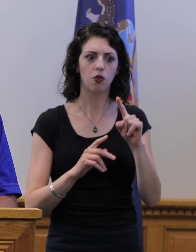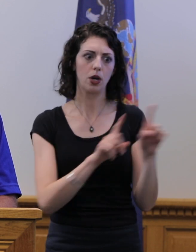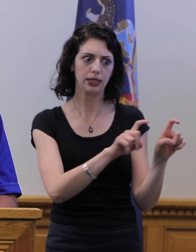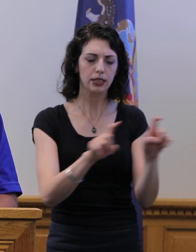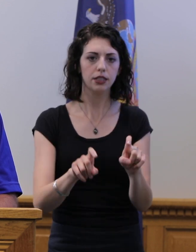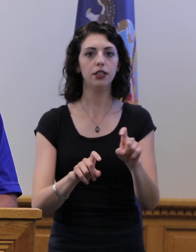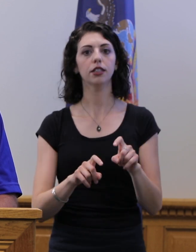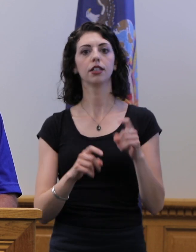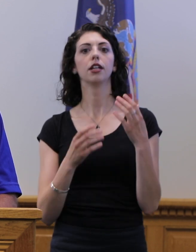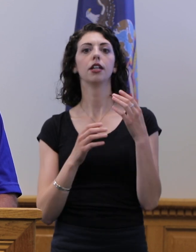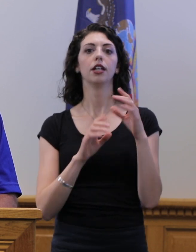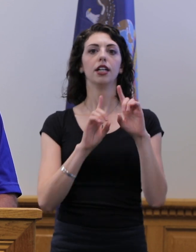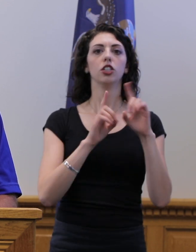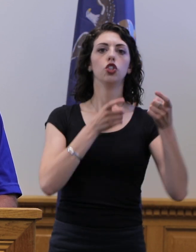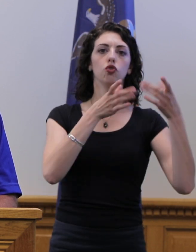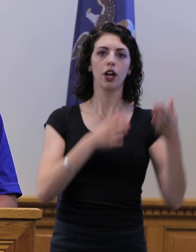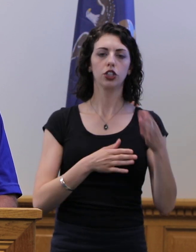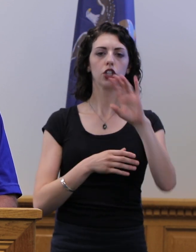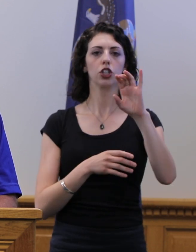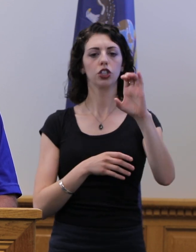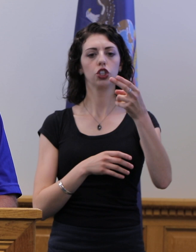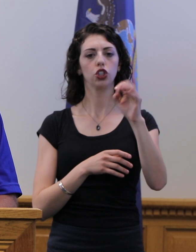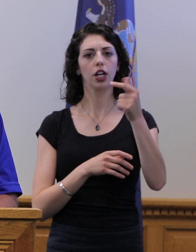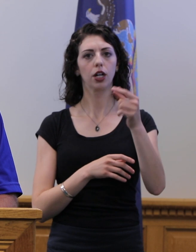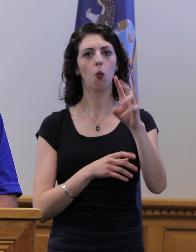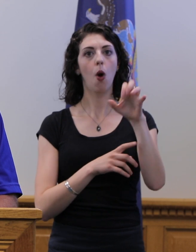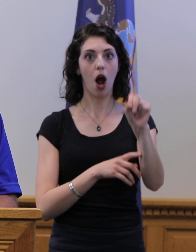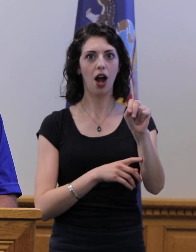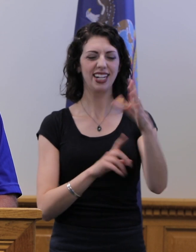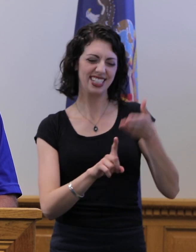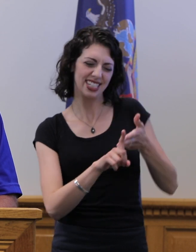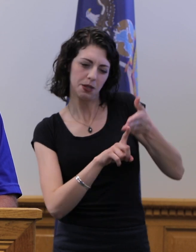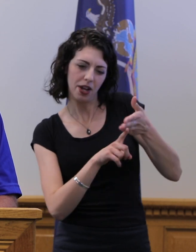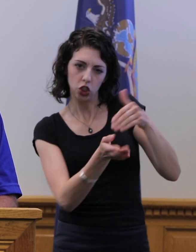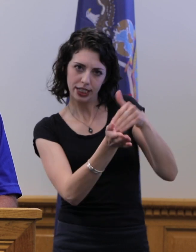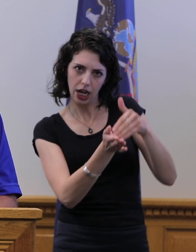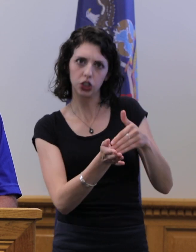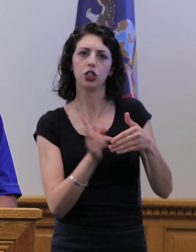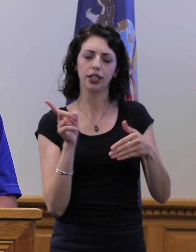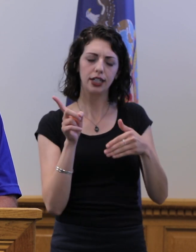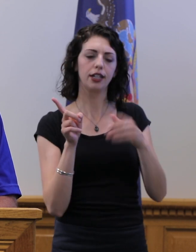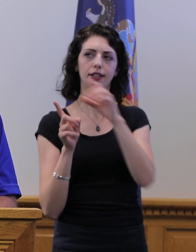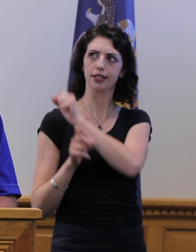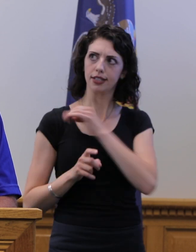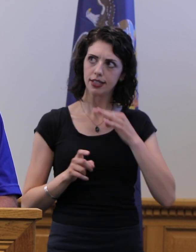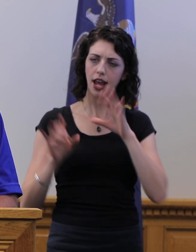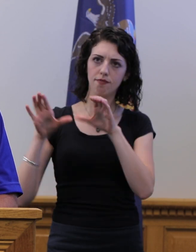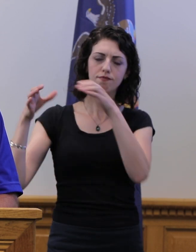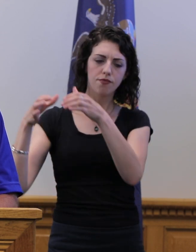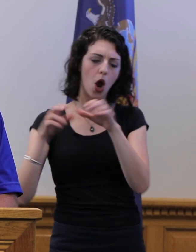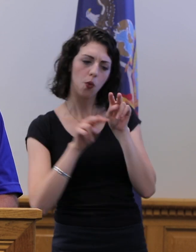Chang-Wang, is an epidemiologist with a degree from Harvard, and he and his staff are carefully monitoring the situation.